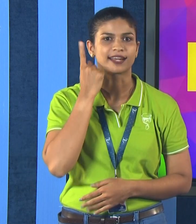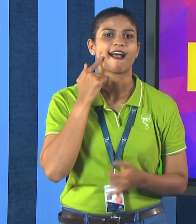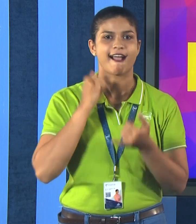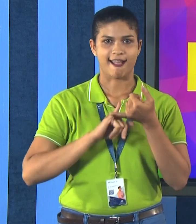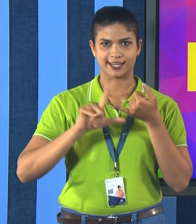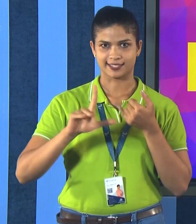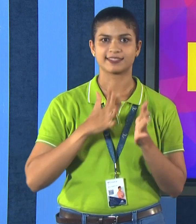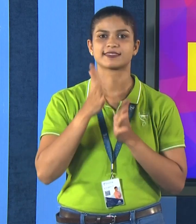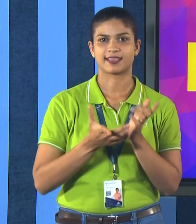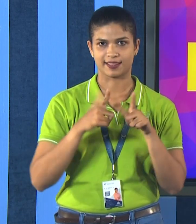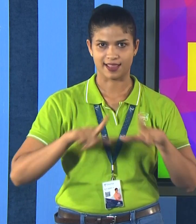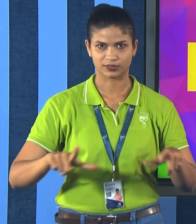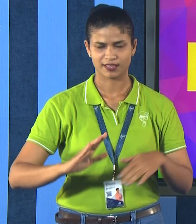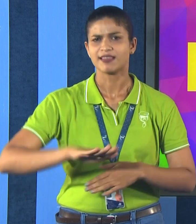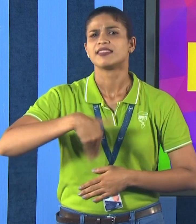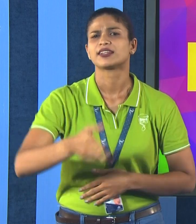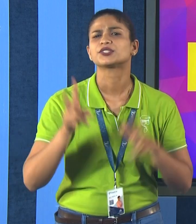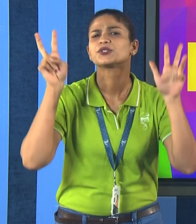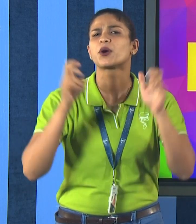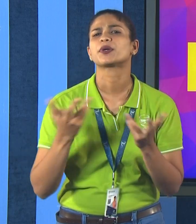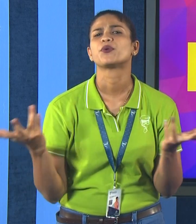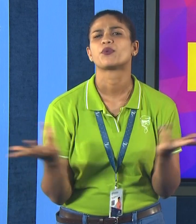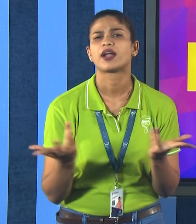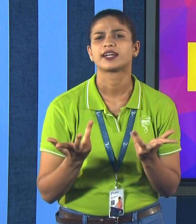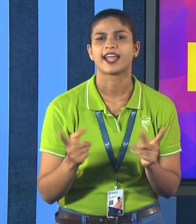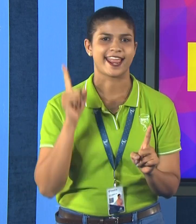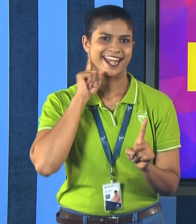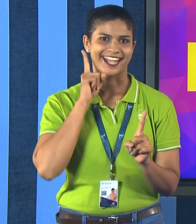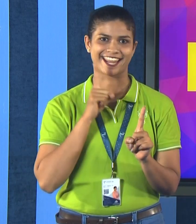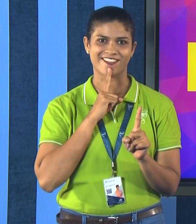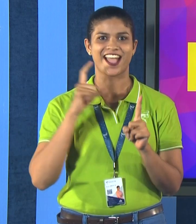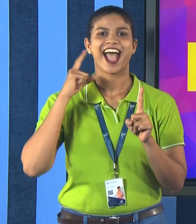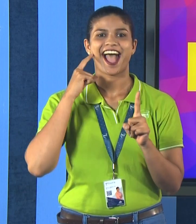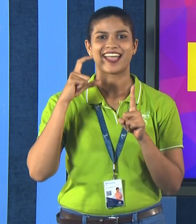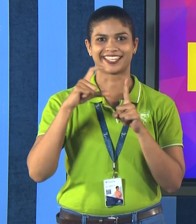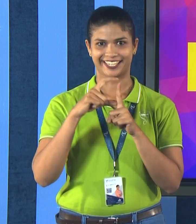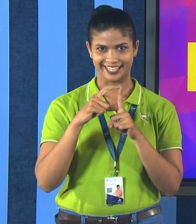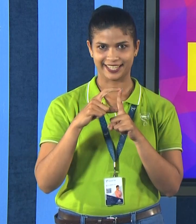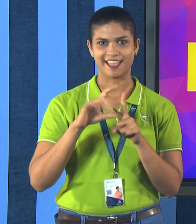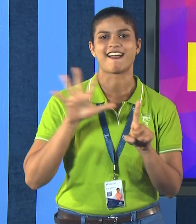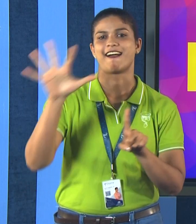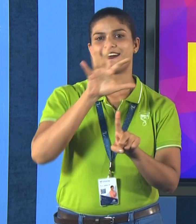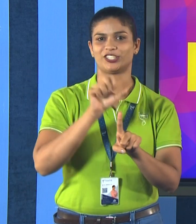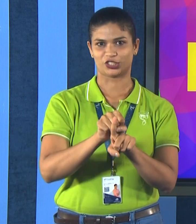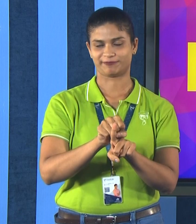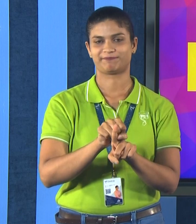basics of ISL. Next topic is Deaf Identity and Culture.